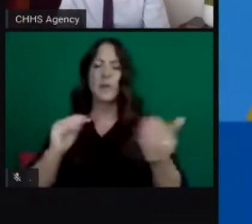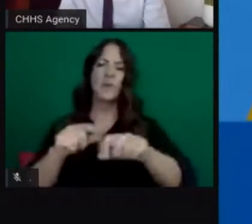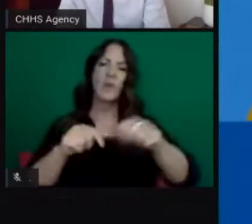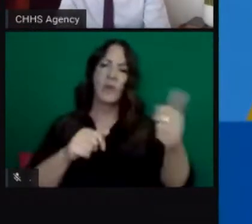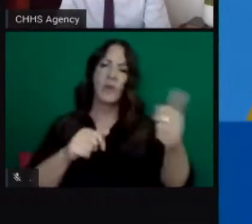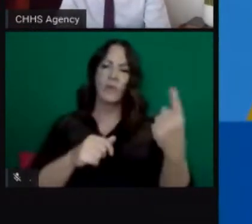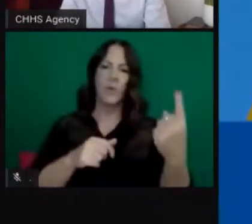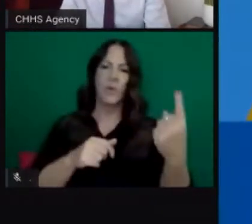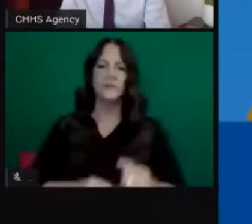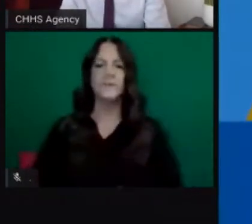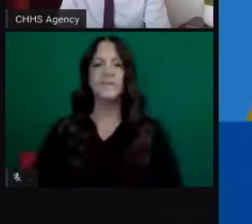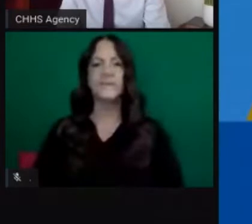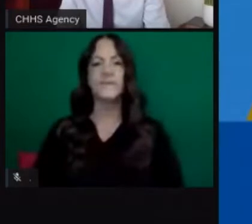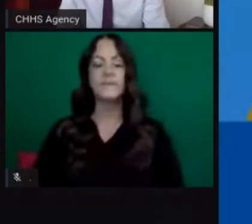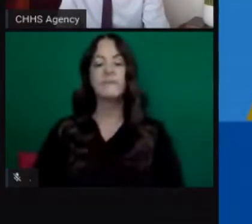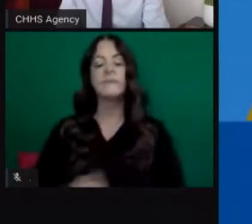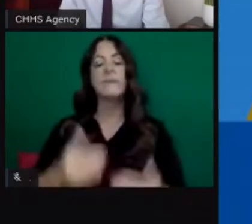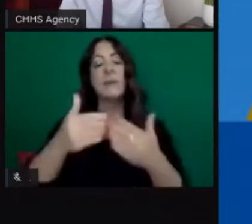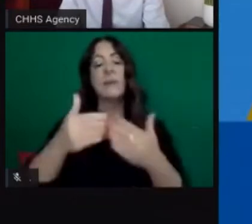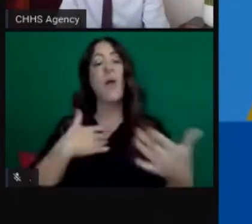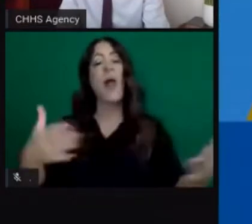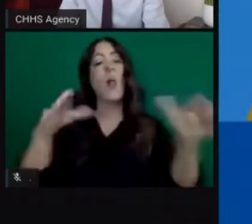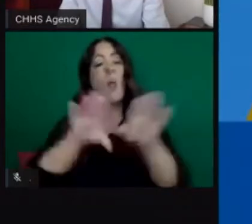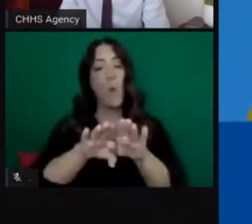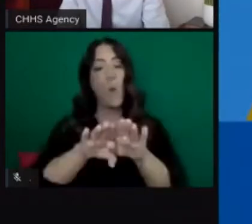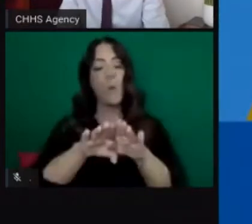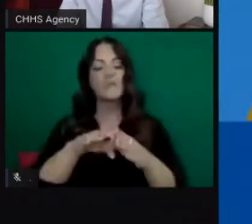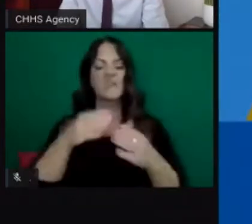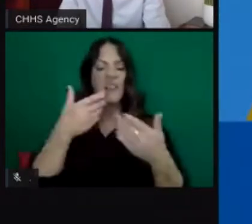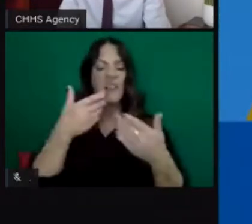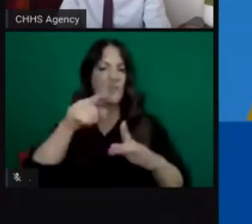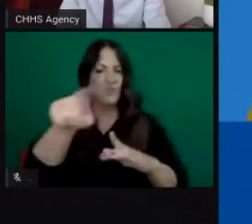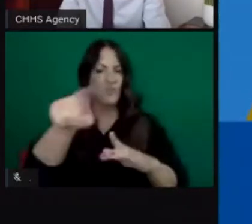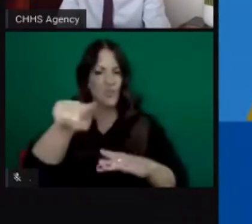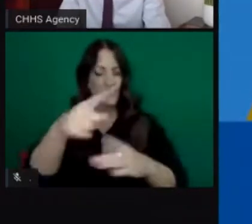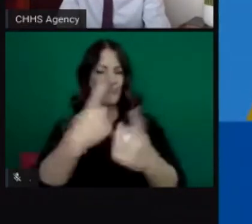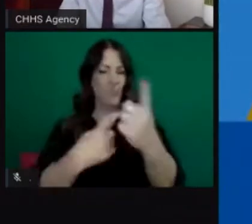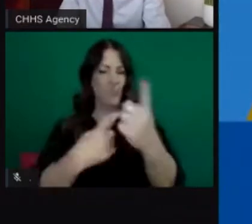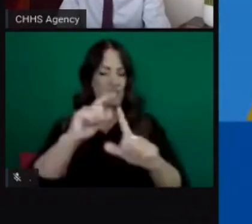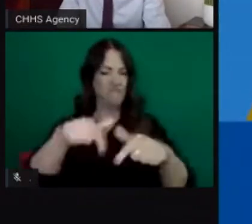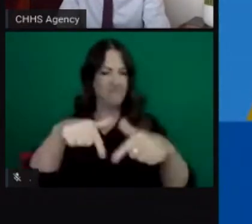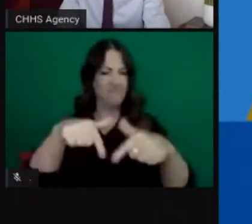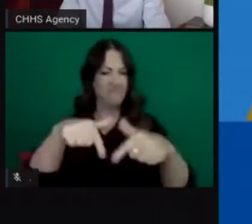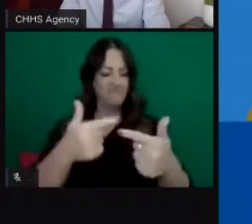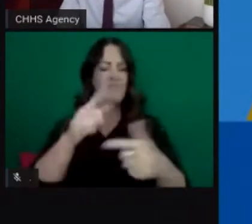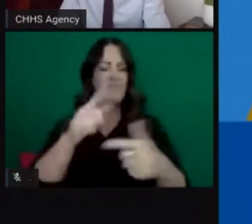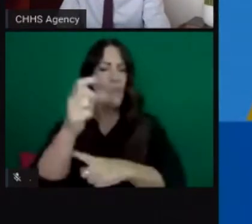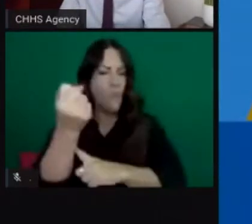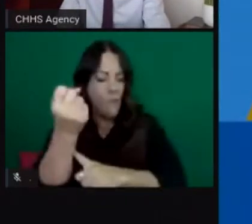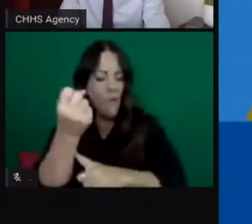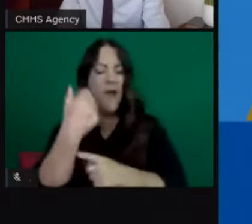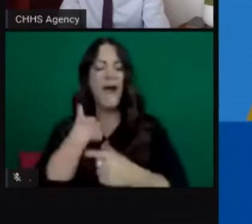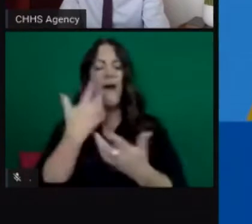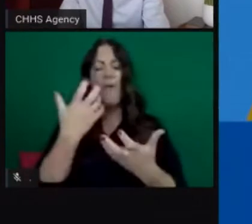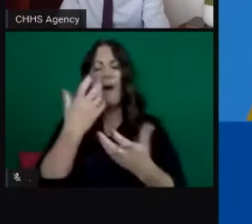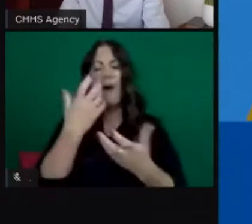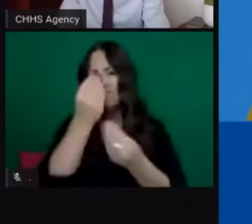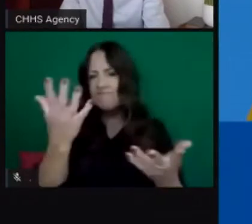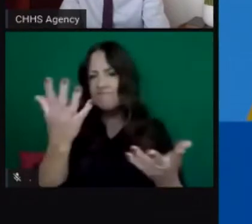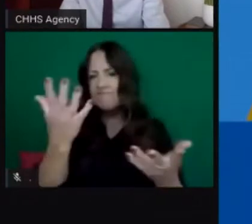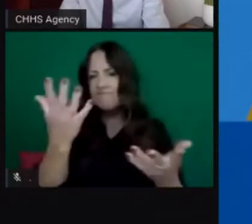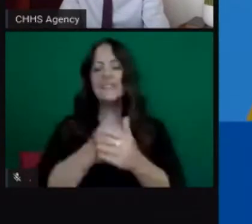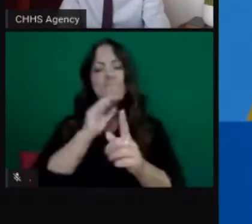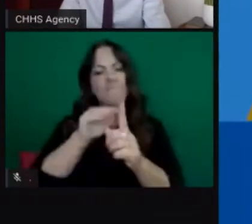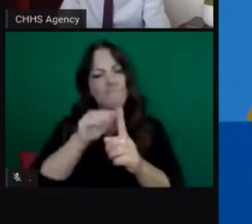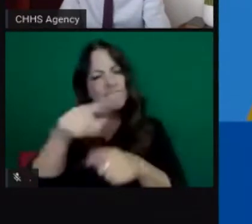before i end and uh turn this over to the many folks with questions uh i just want to take a moment to remind